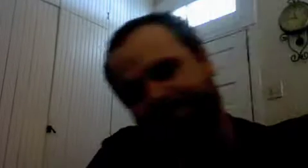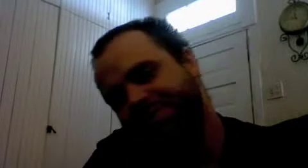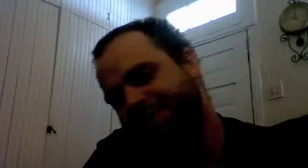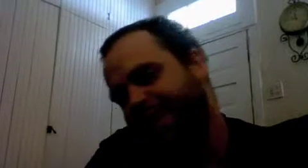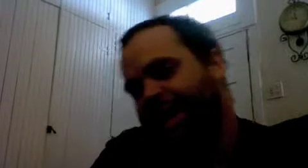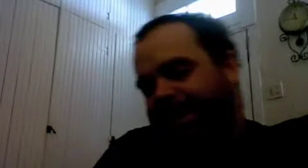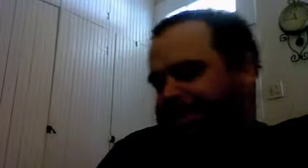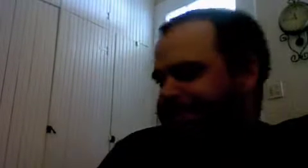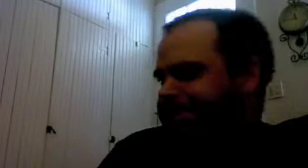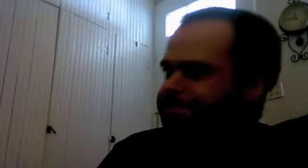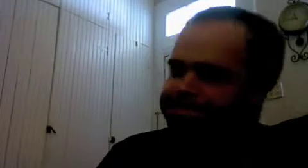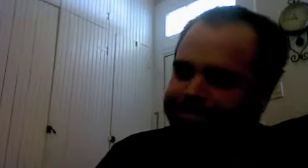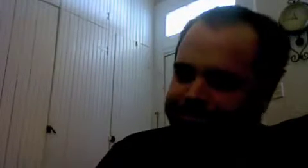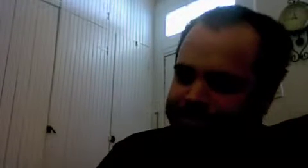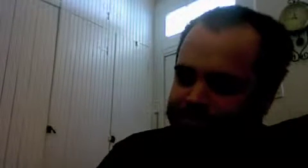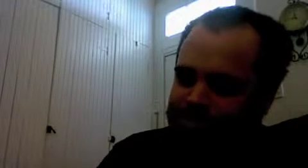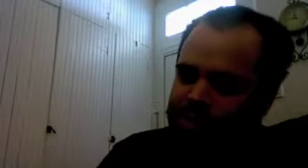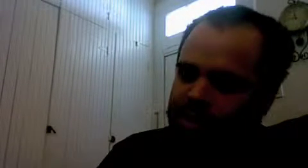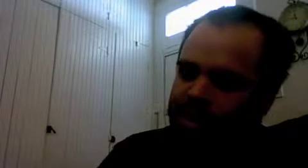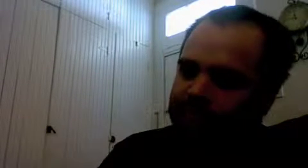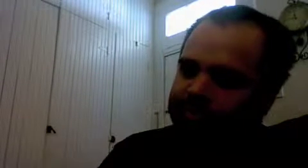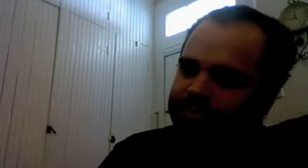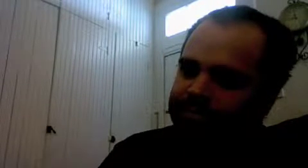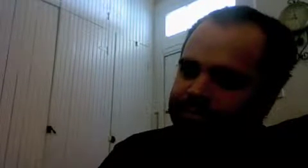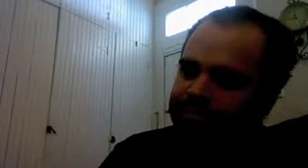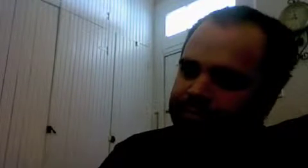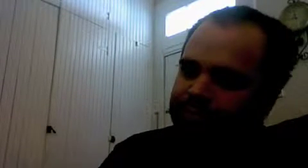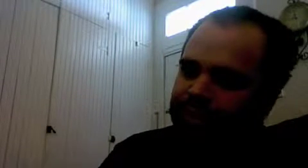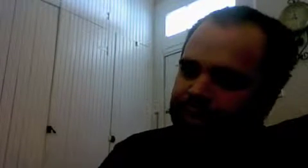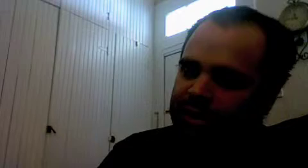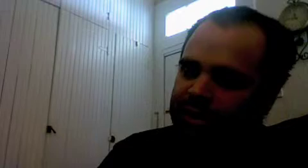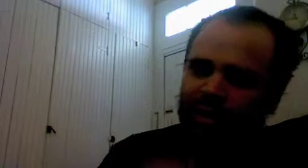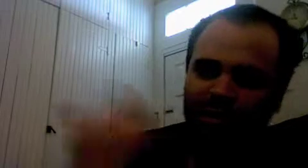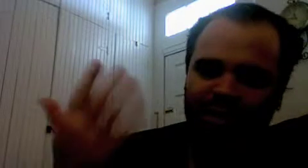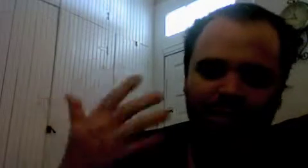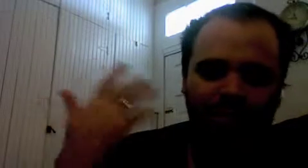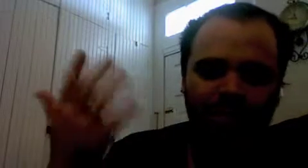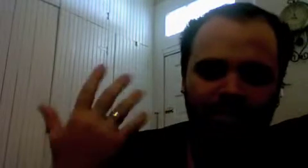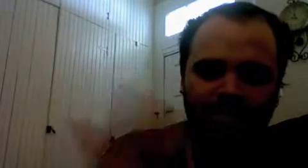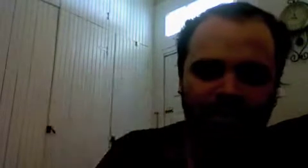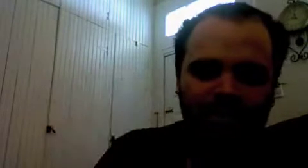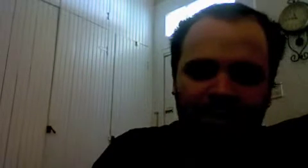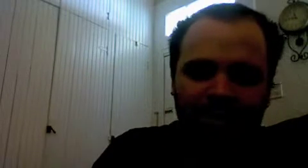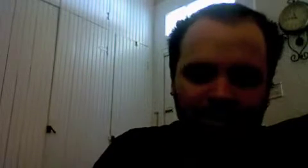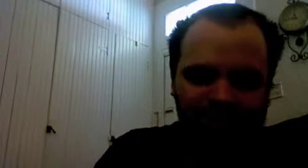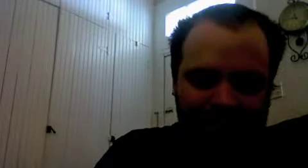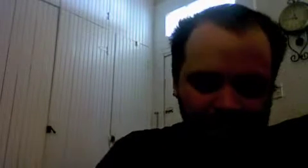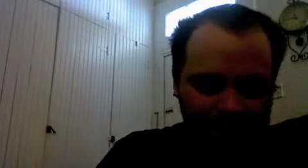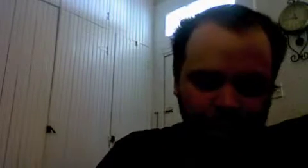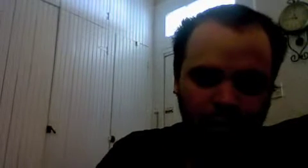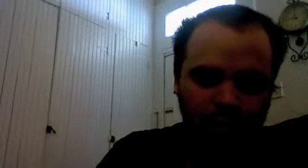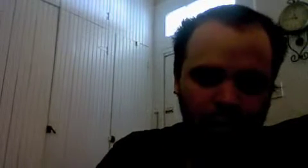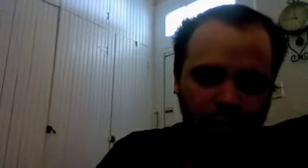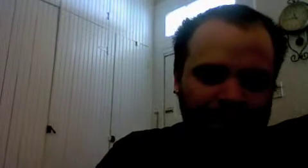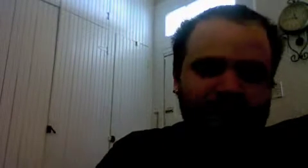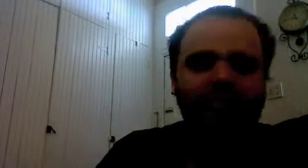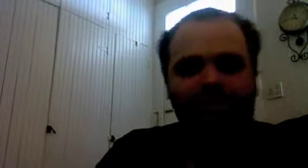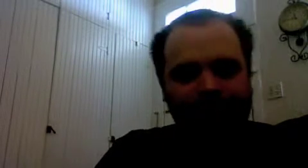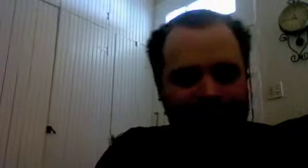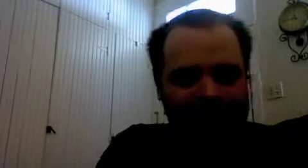and you know I think I'm probably gonna be posting these somewhat weekly or something like